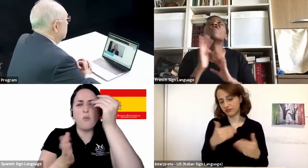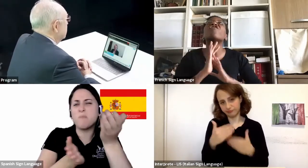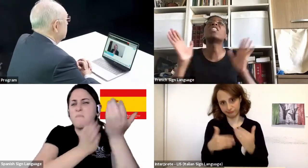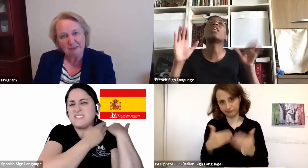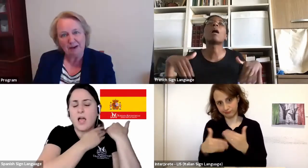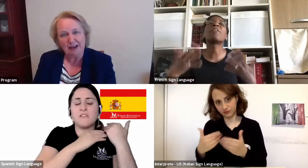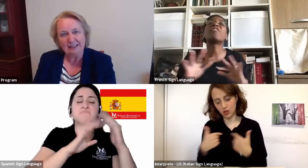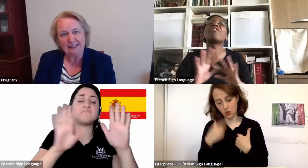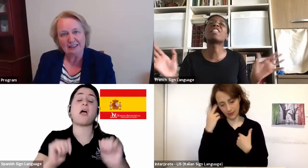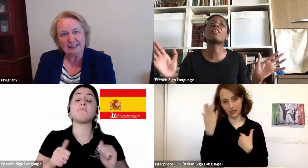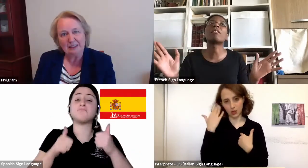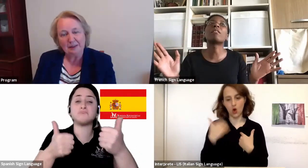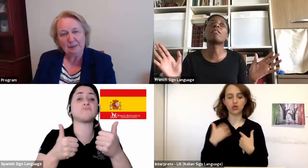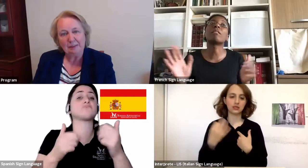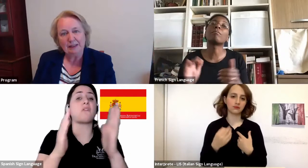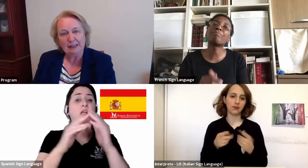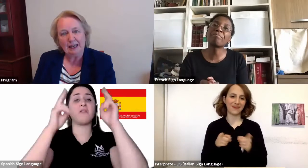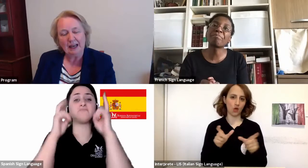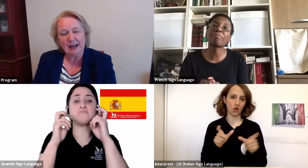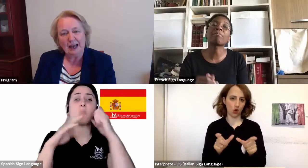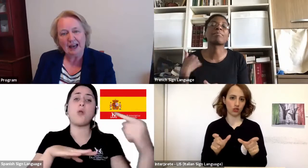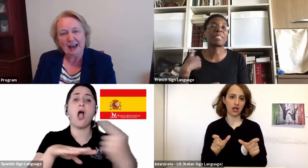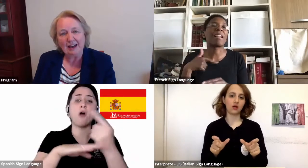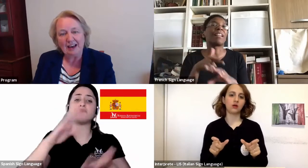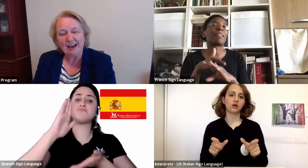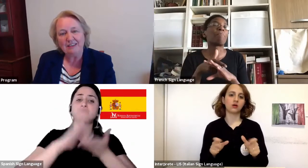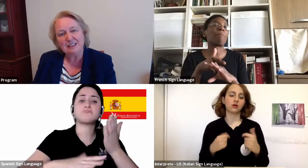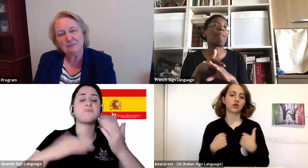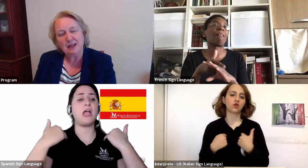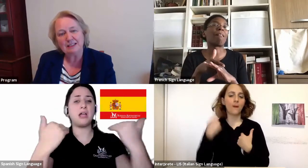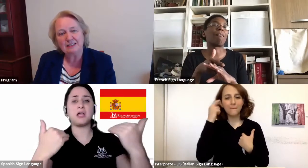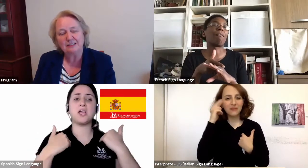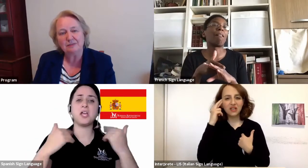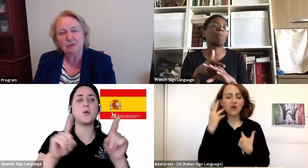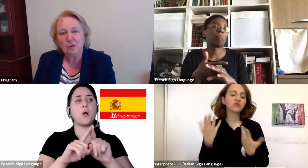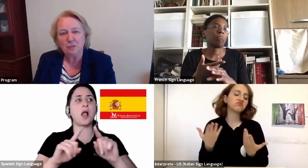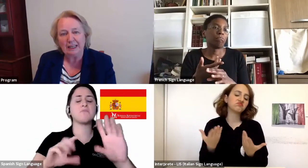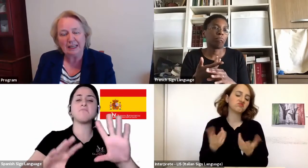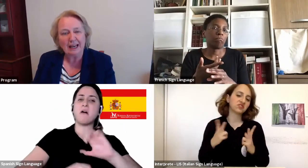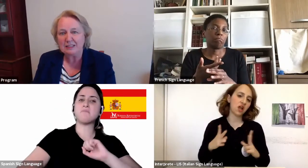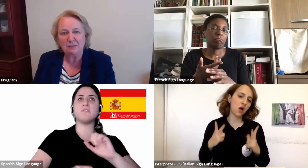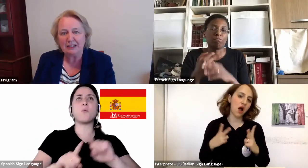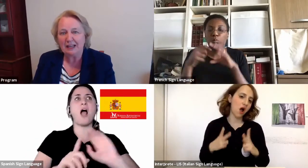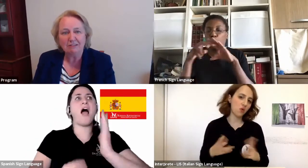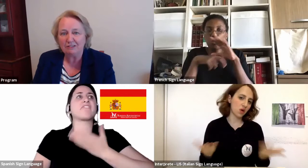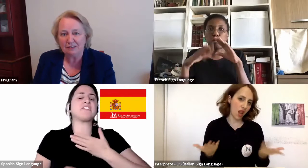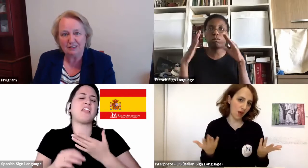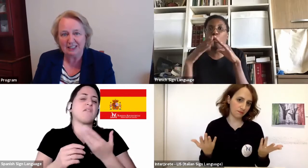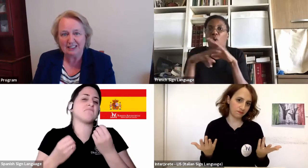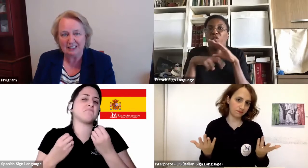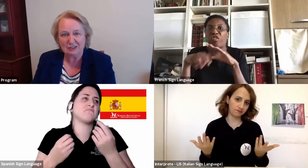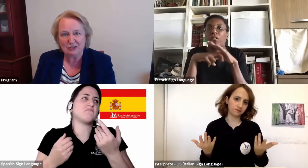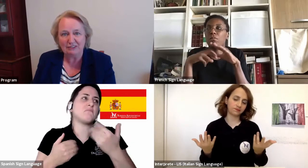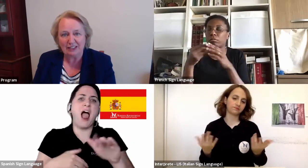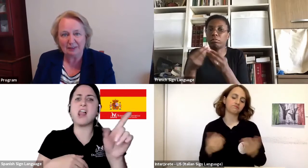COVID didn't impact. But having spent, normally, I spend 150